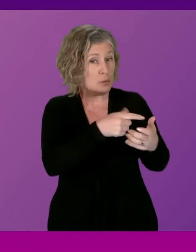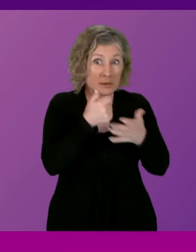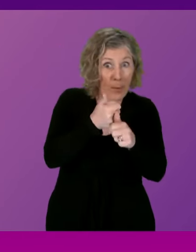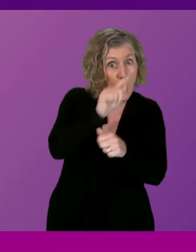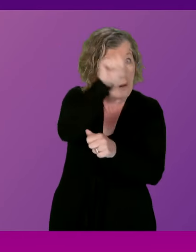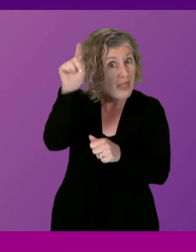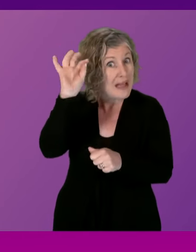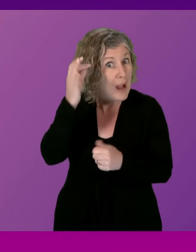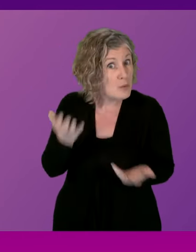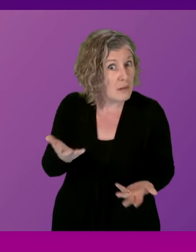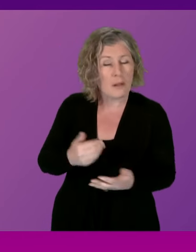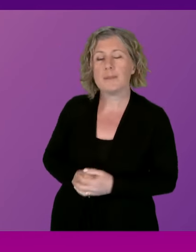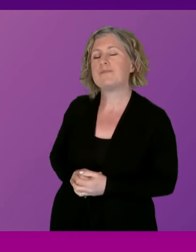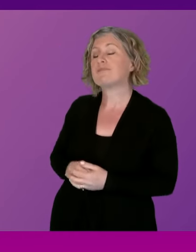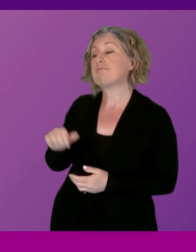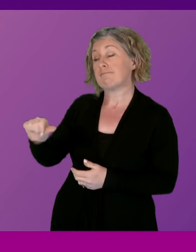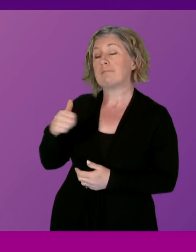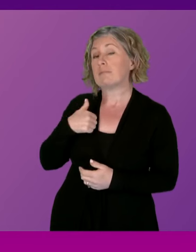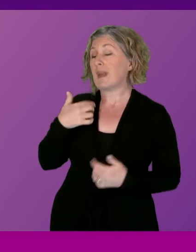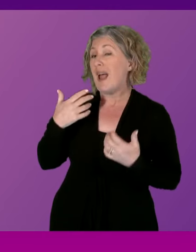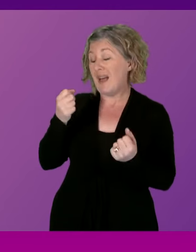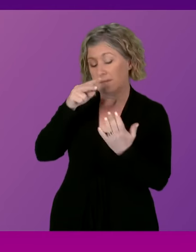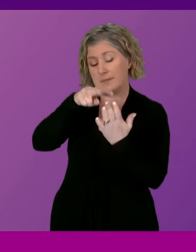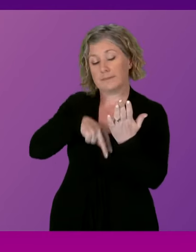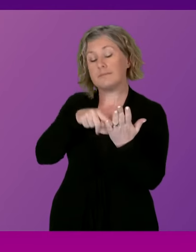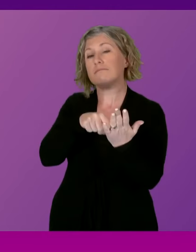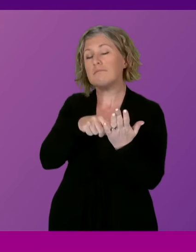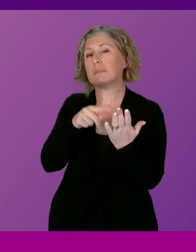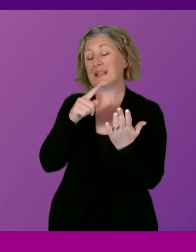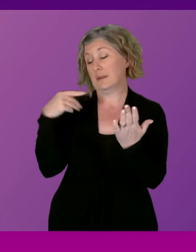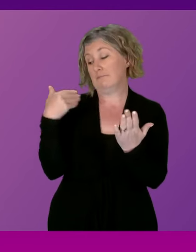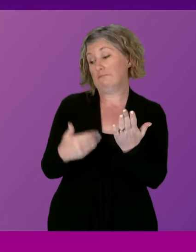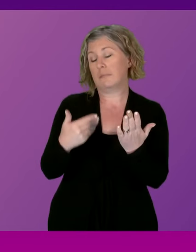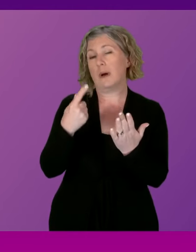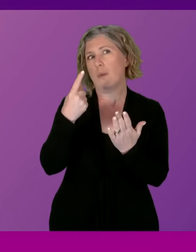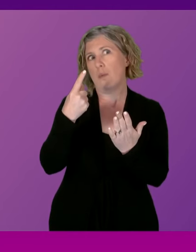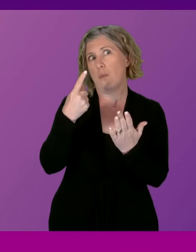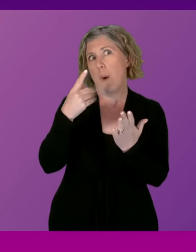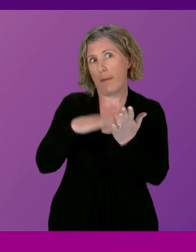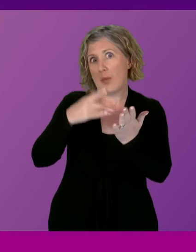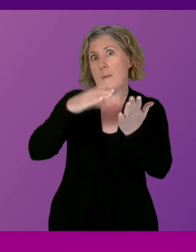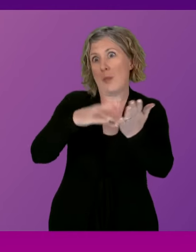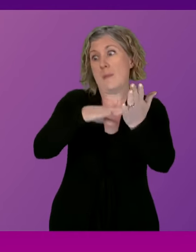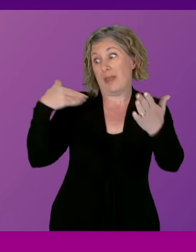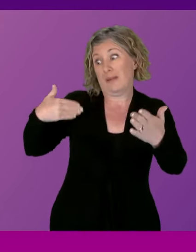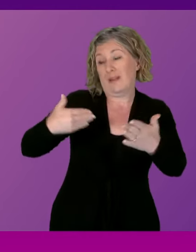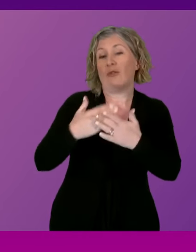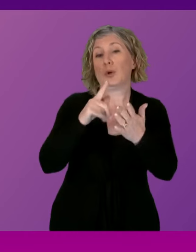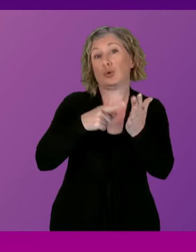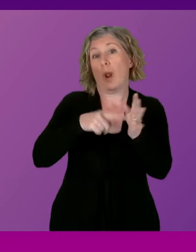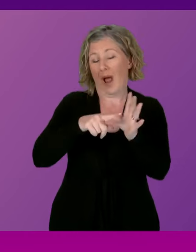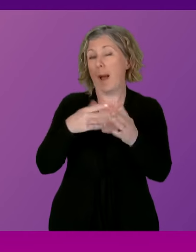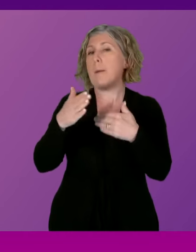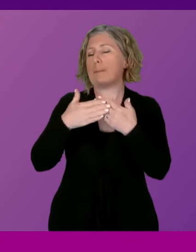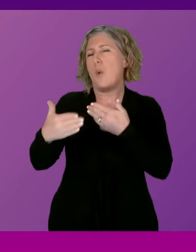I was pleased to see that a number of PCNs being issued following month and month since July. I believe this shows the intended deterrent